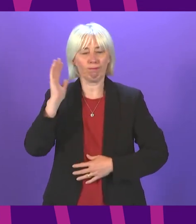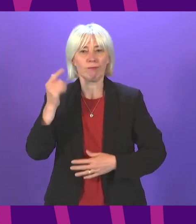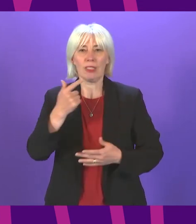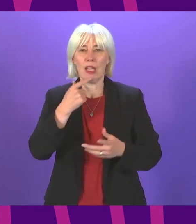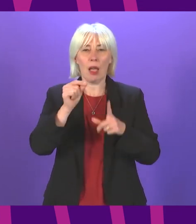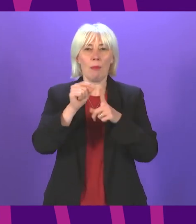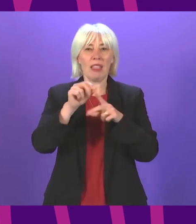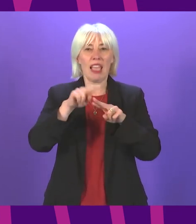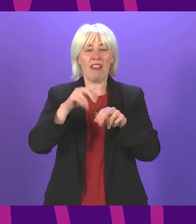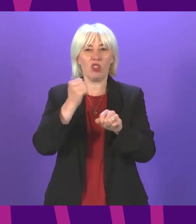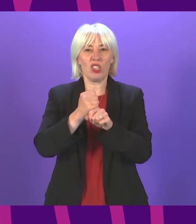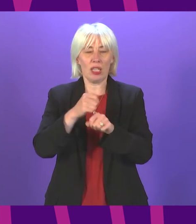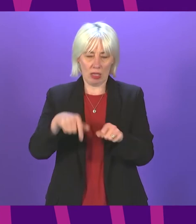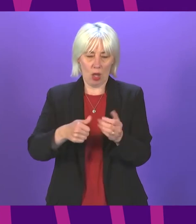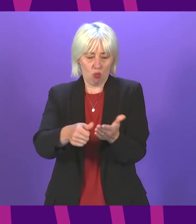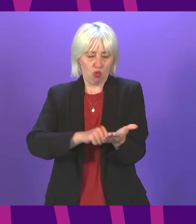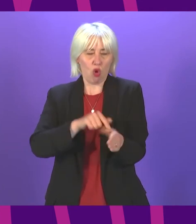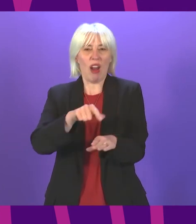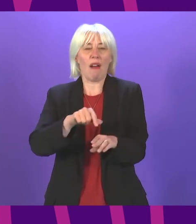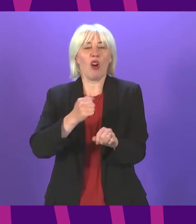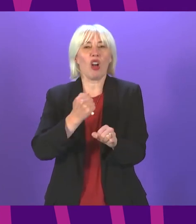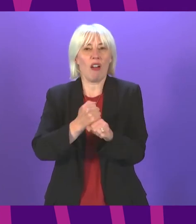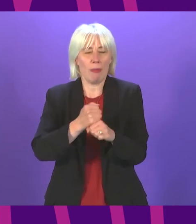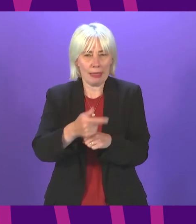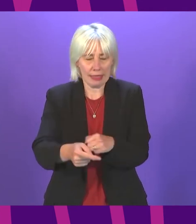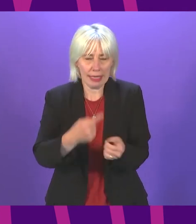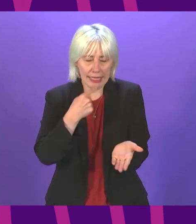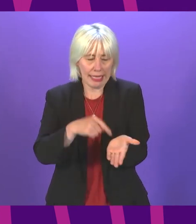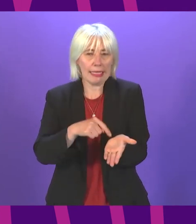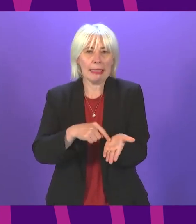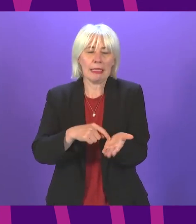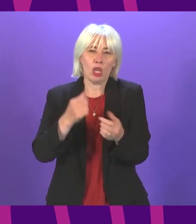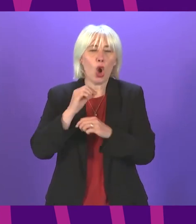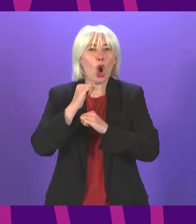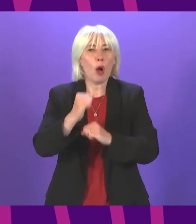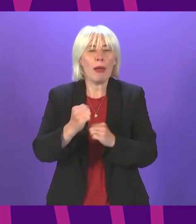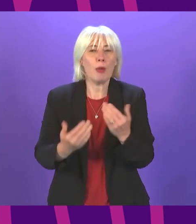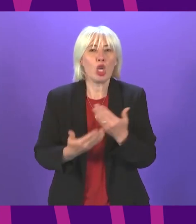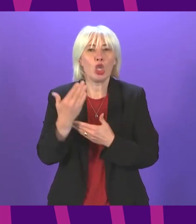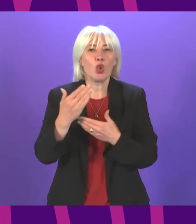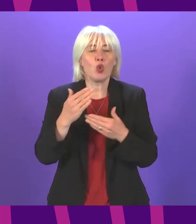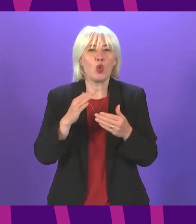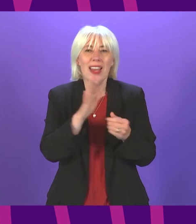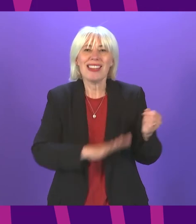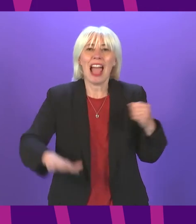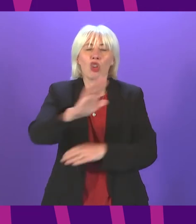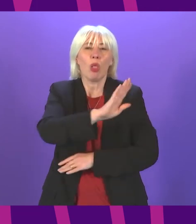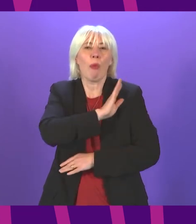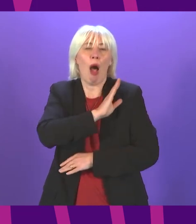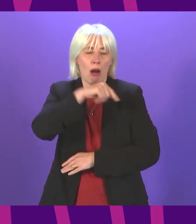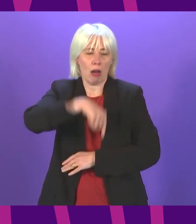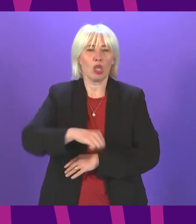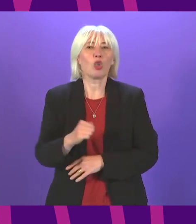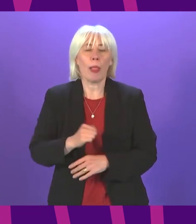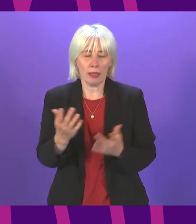PFG the programme for government which outlines a specific commitment to establish a new national park in Scotland and I want to